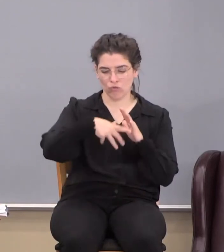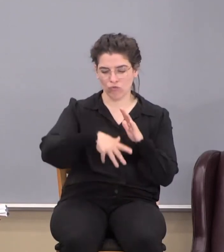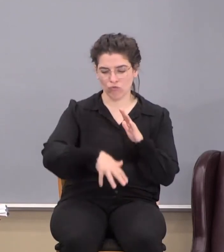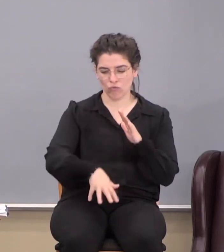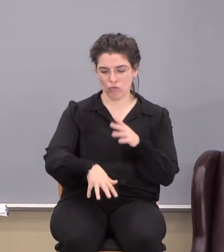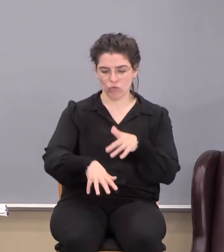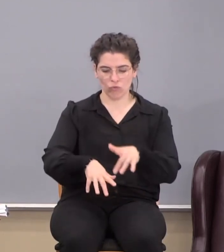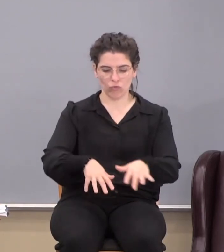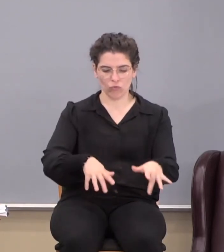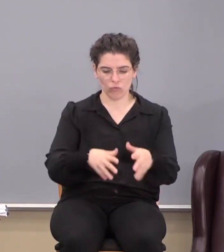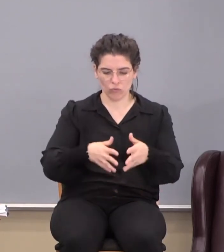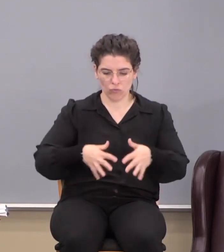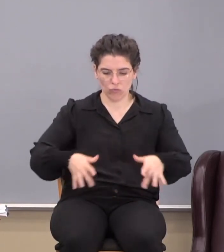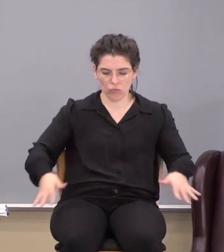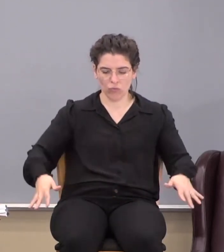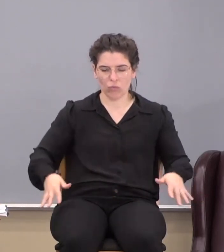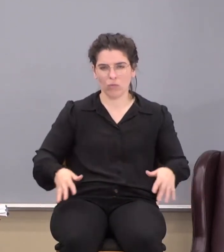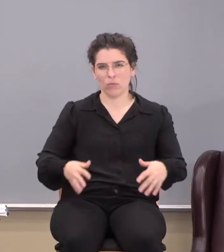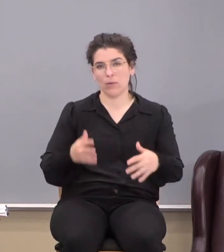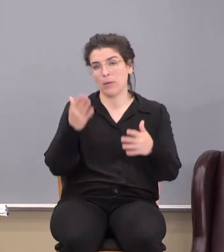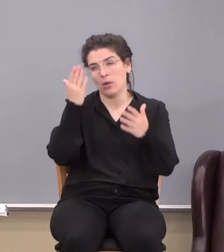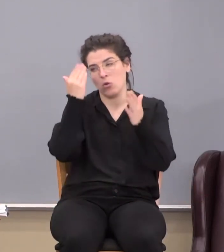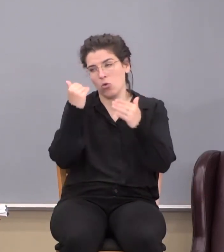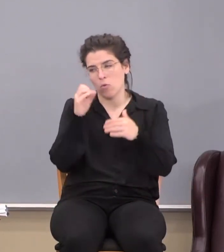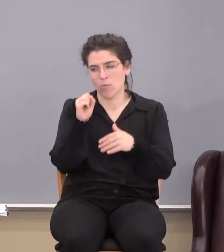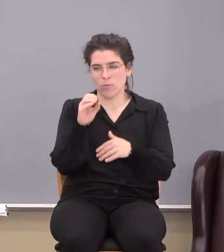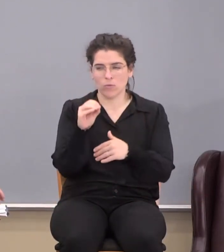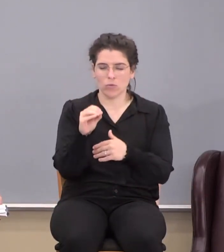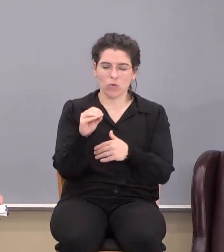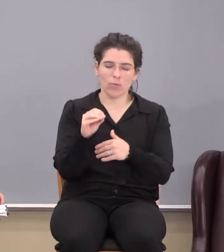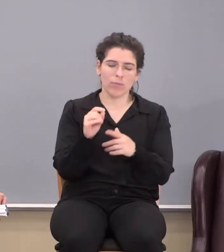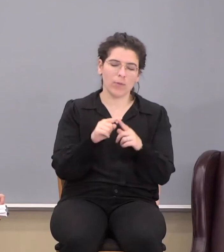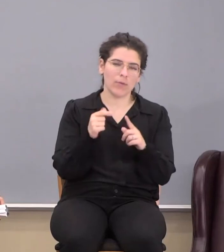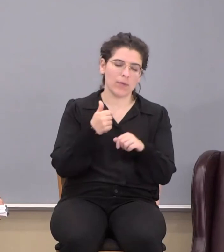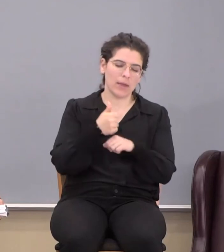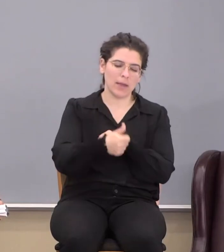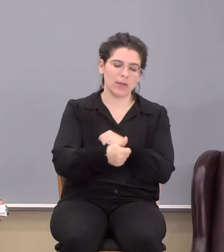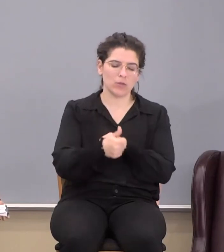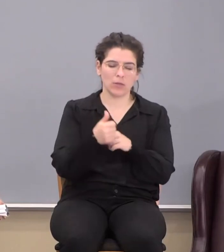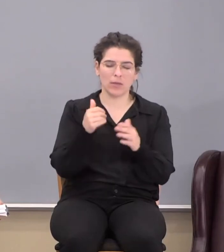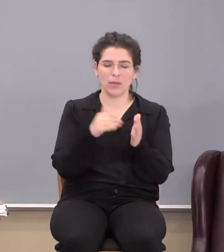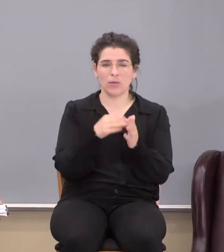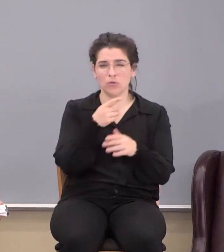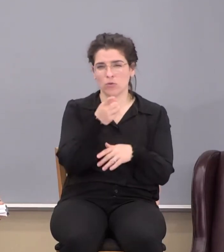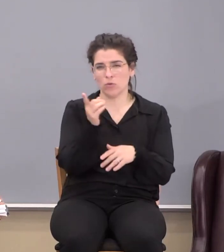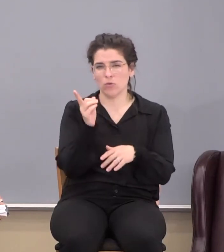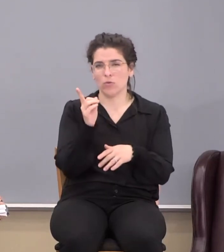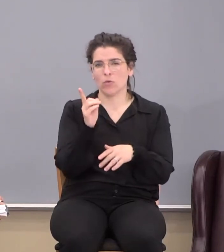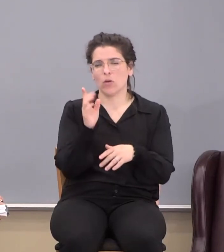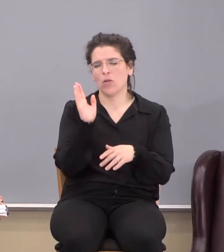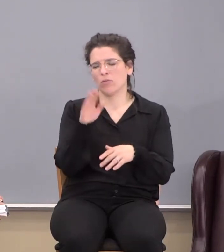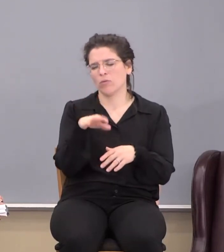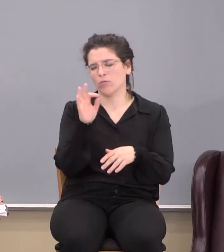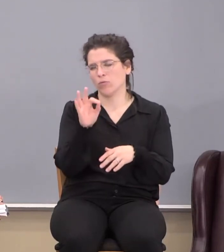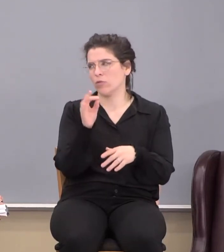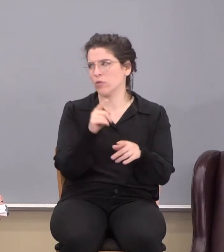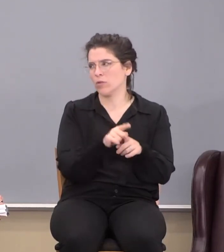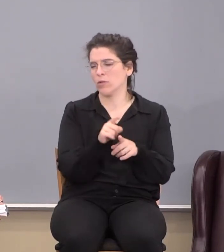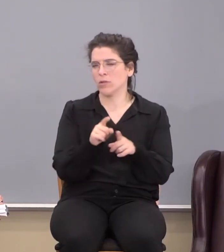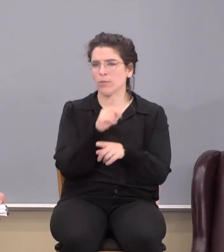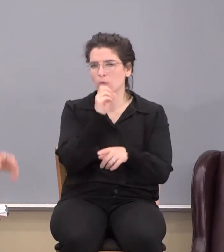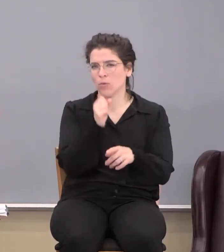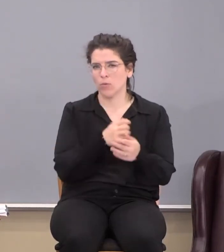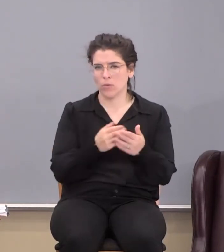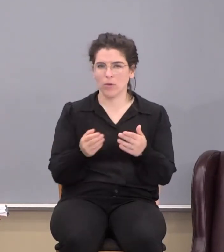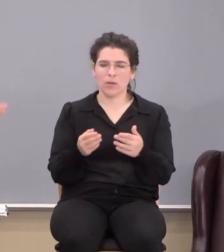gone deeper. Maybe, I hope so. But if the accusation that someone makes against you that oh you're just preaching the same old